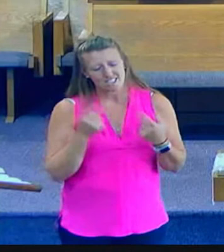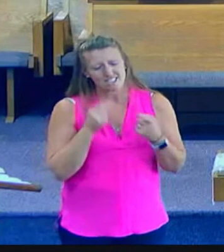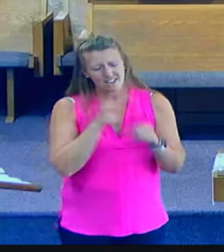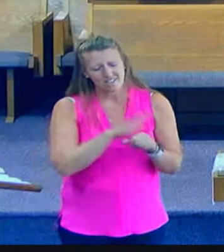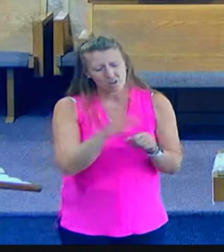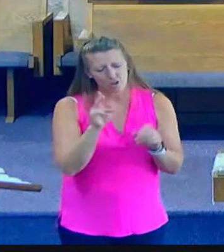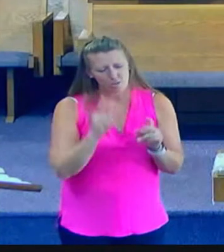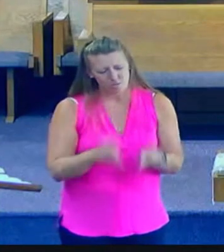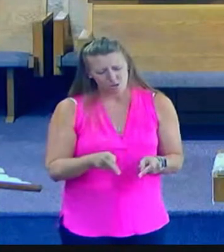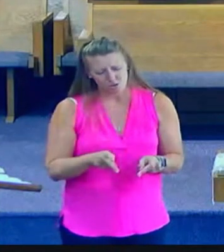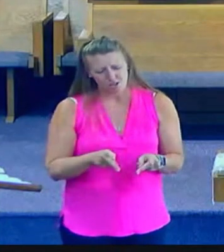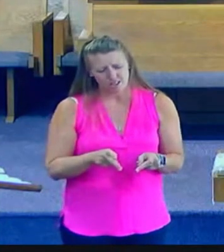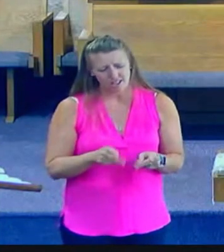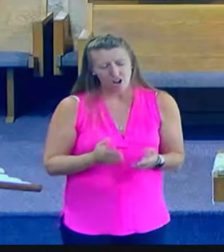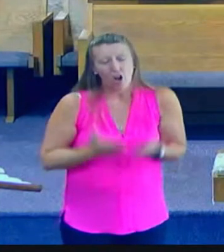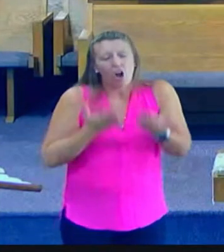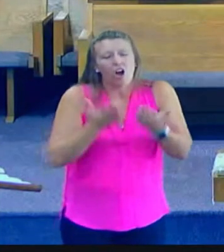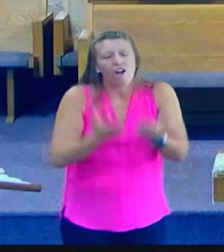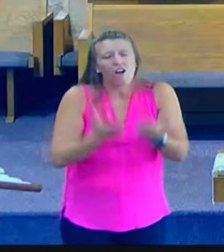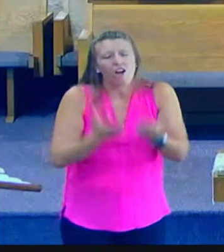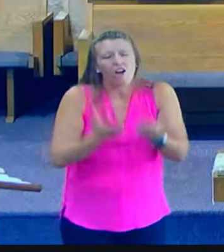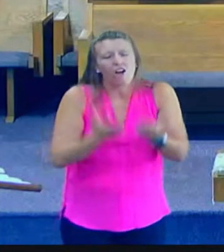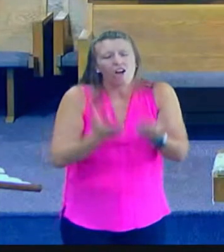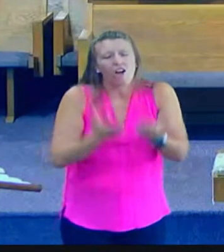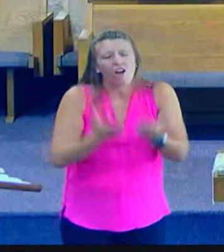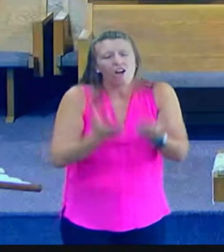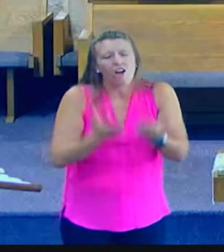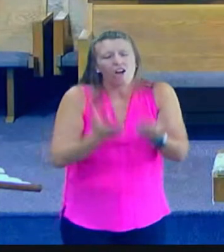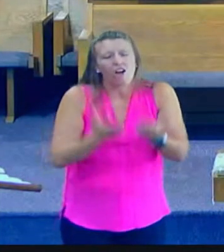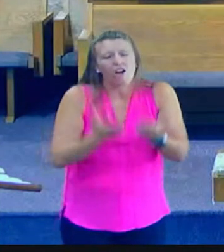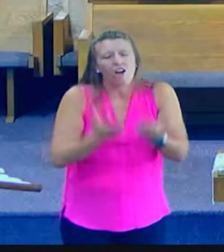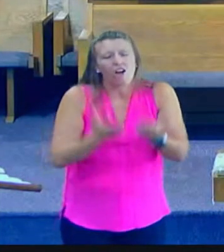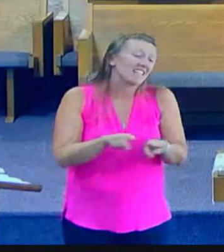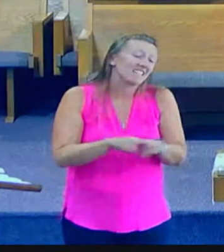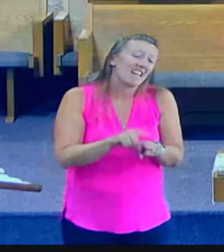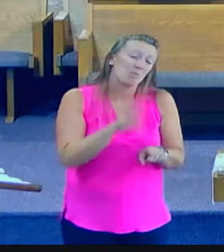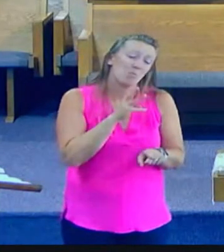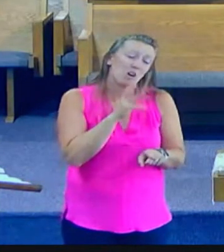that same water is offered to each one of us today